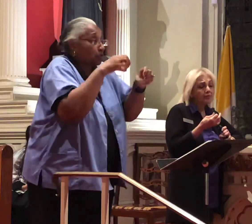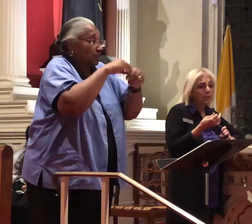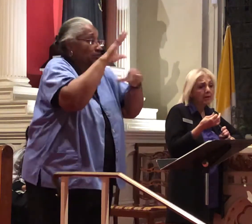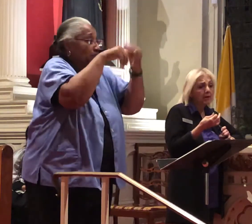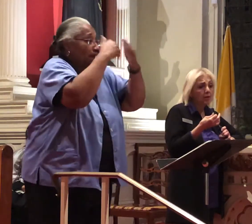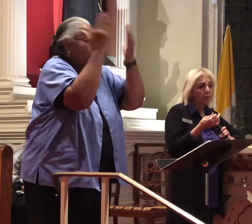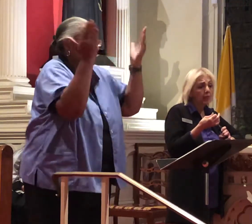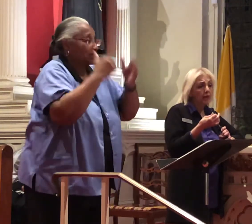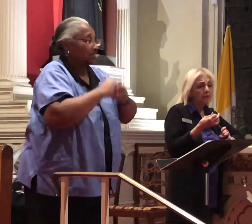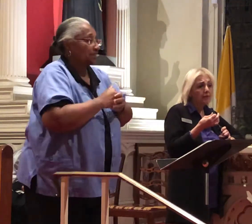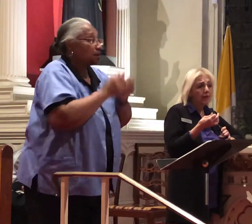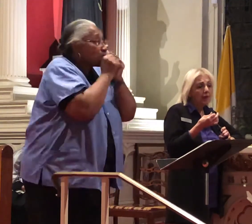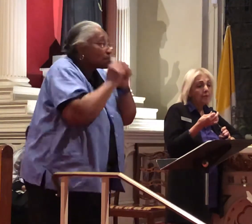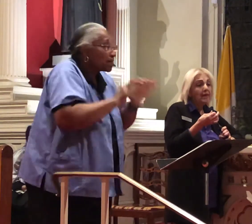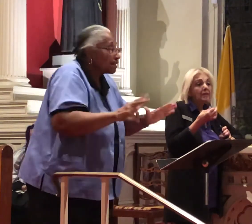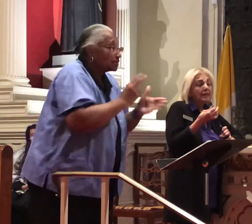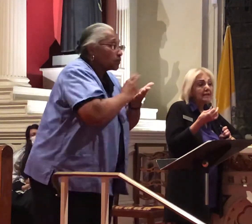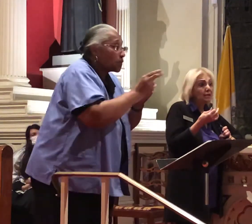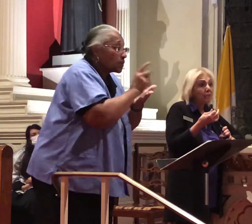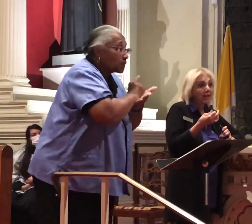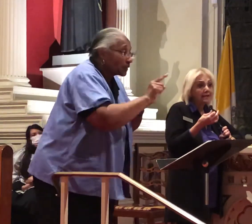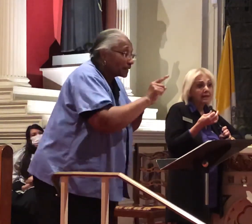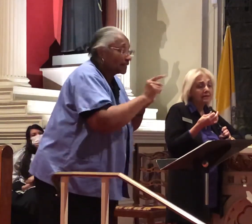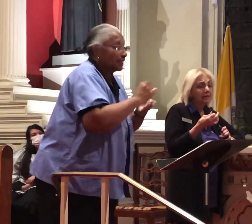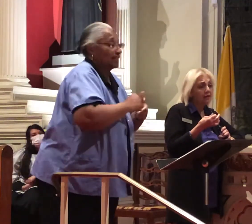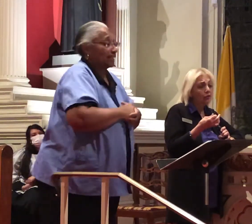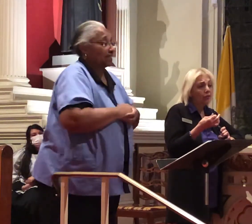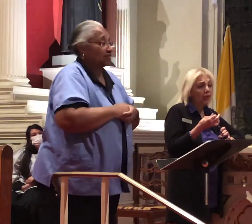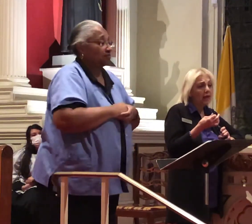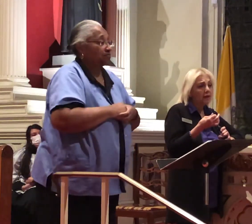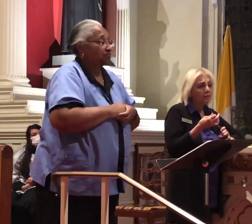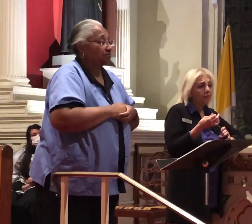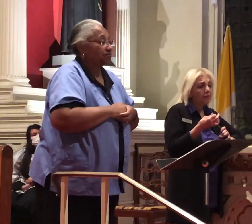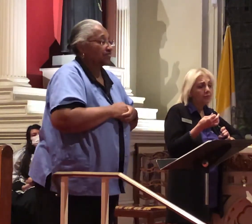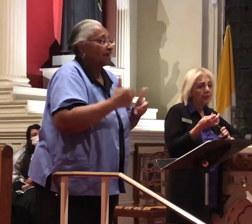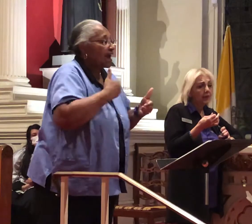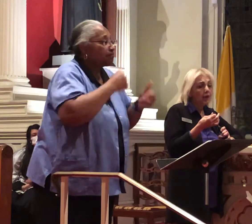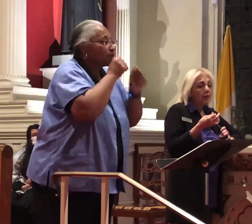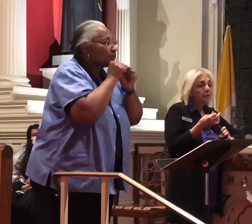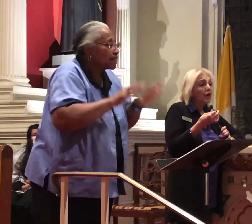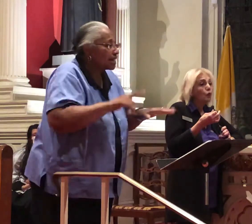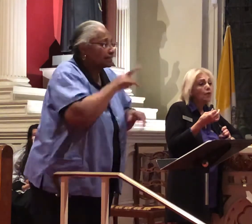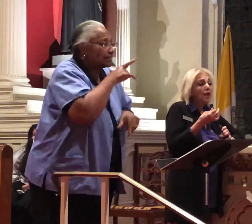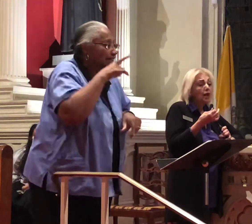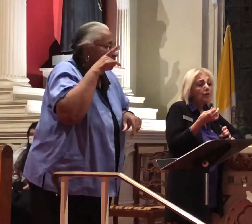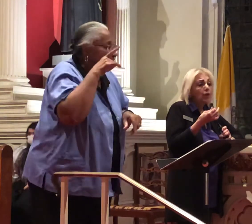blessed Holy Week have a blessed Lent